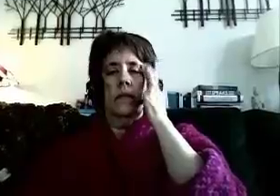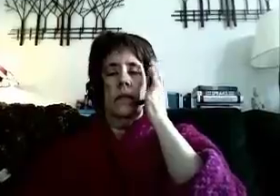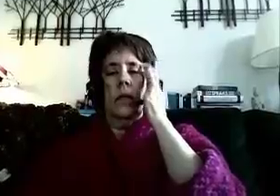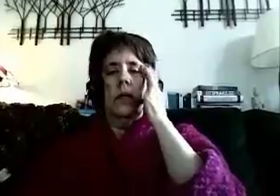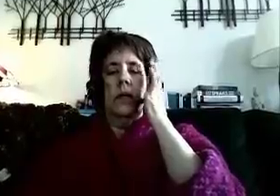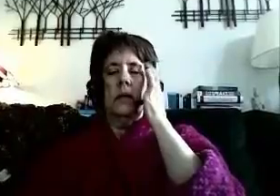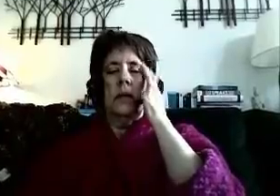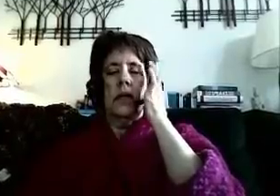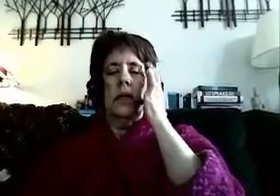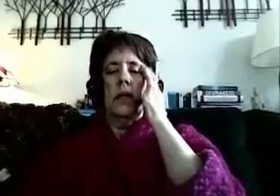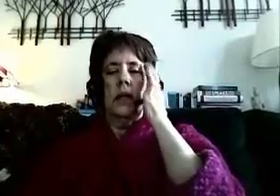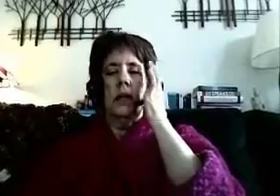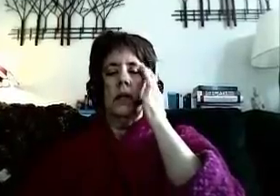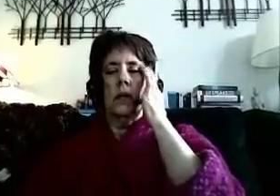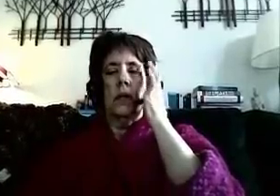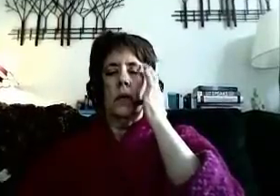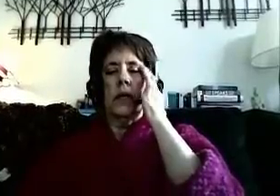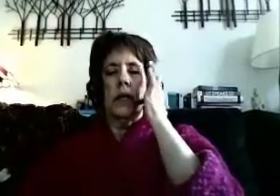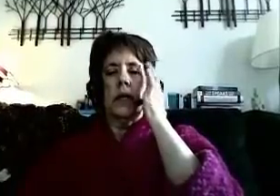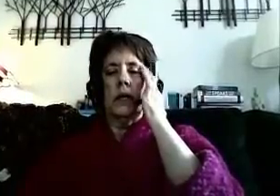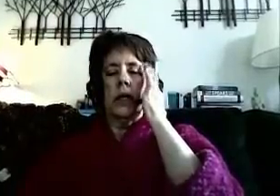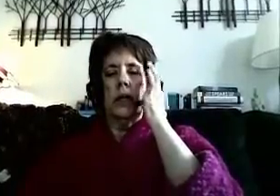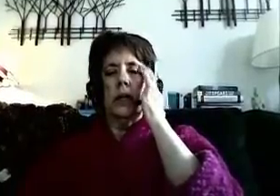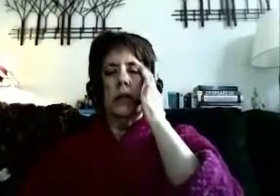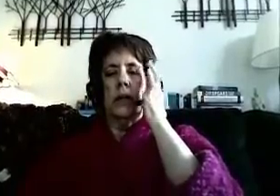When did this ability to heal so quickly and completely appear?